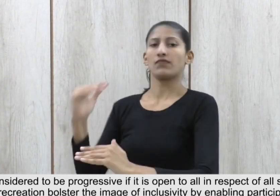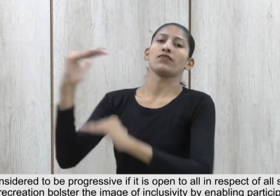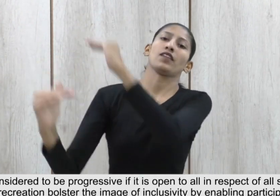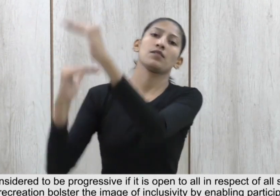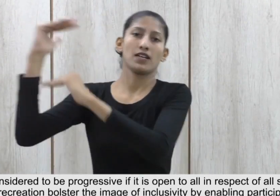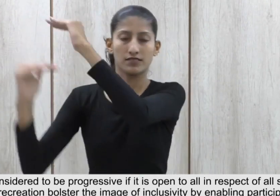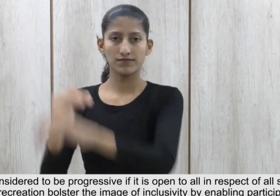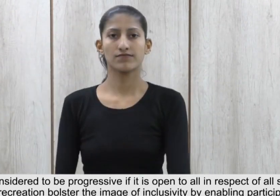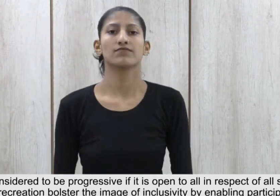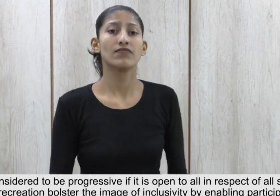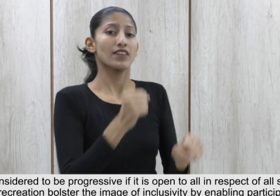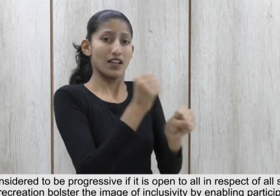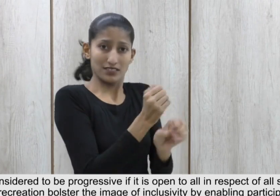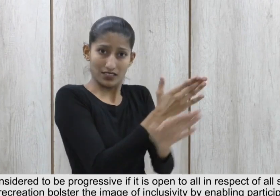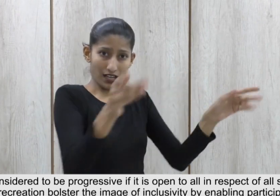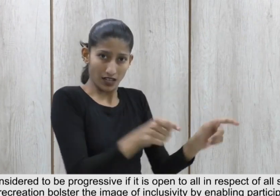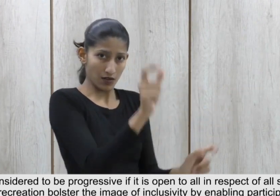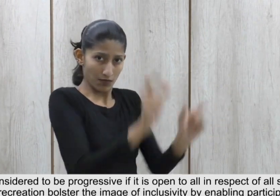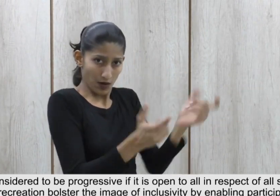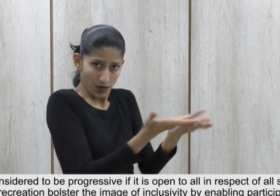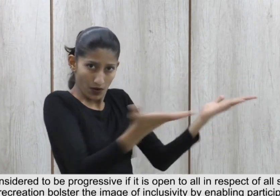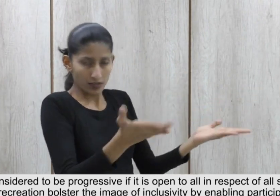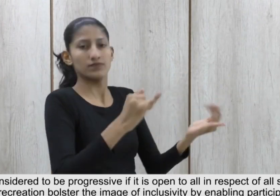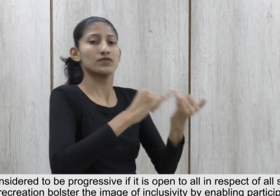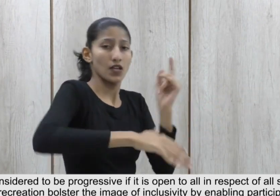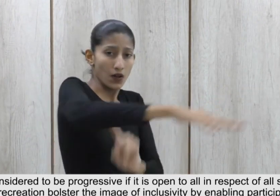if it is open to all in respect of all spheres in life